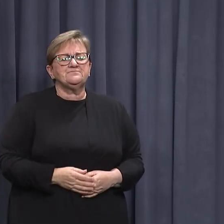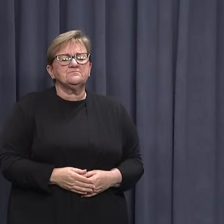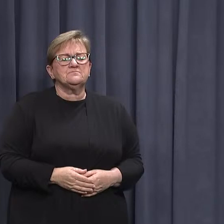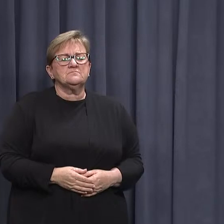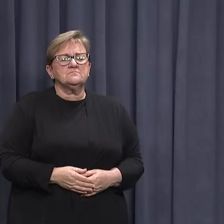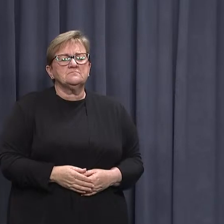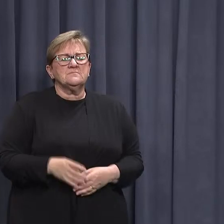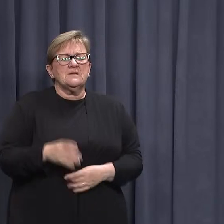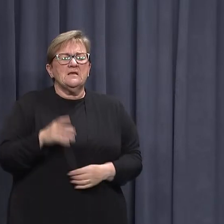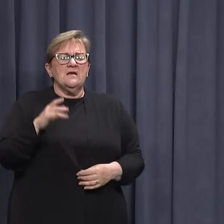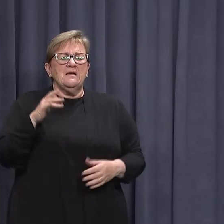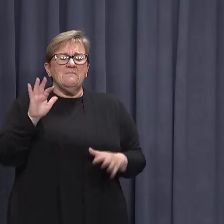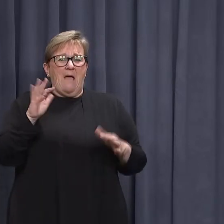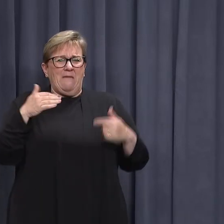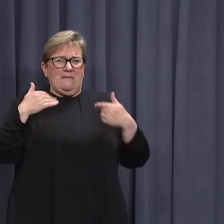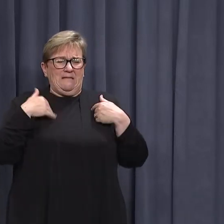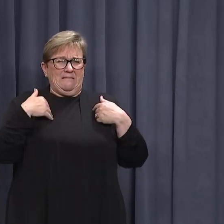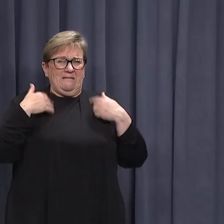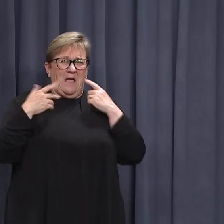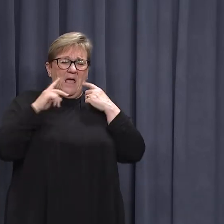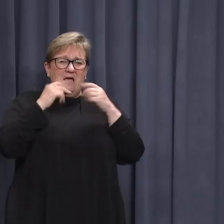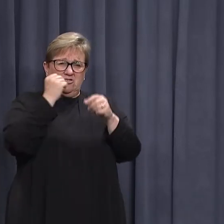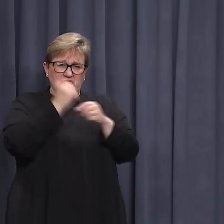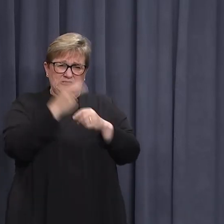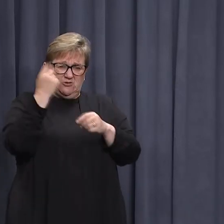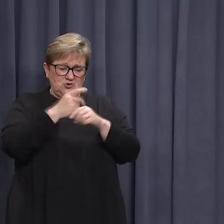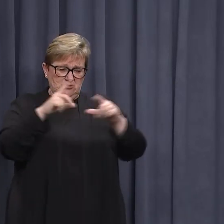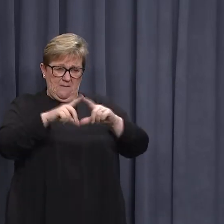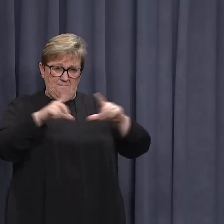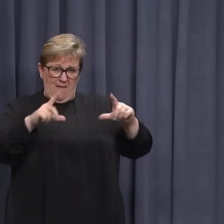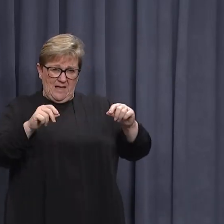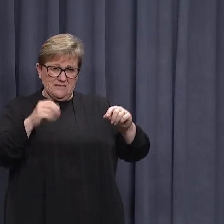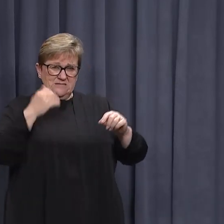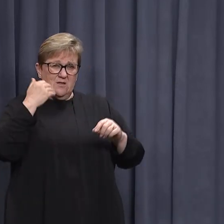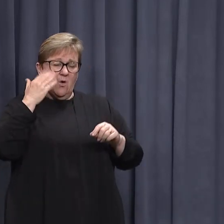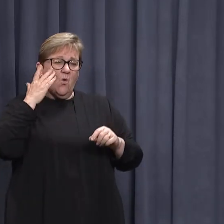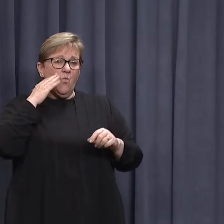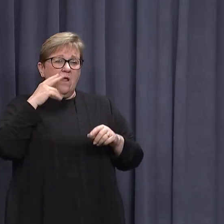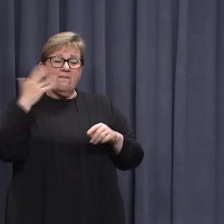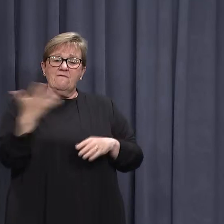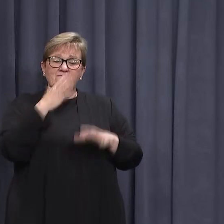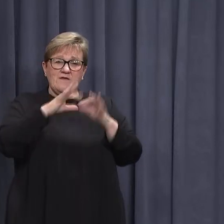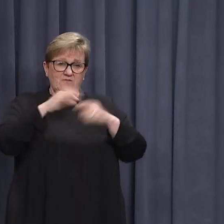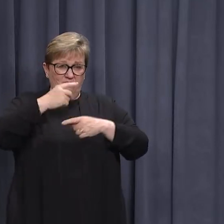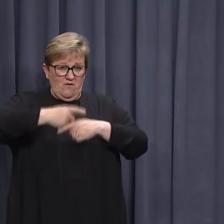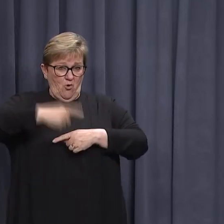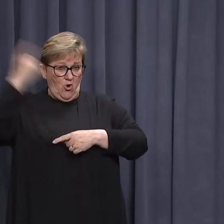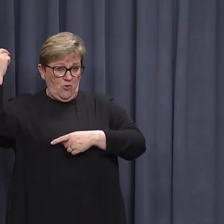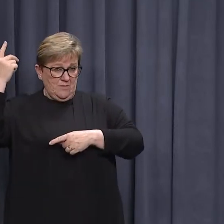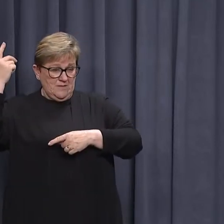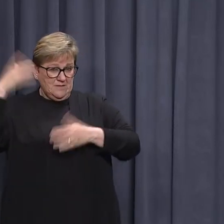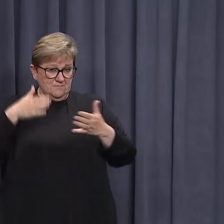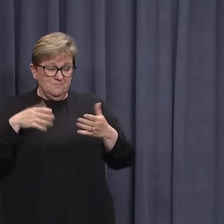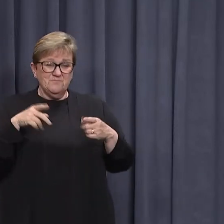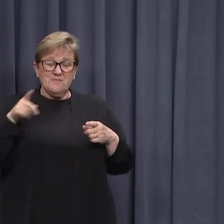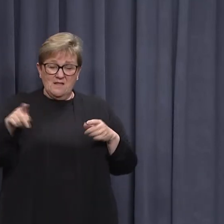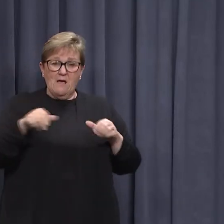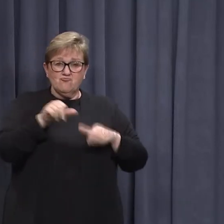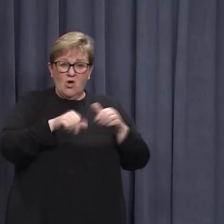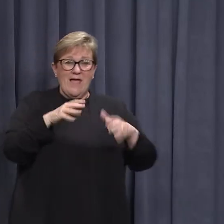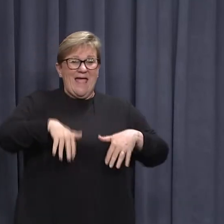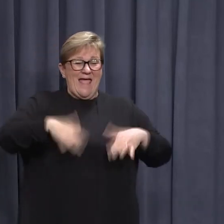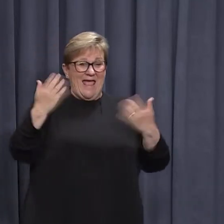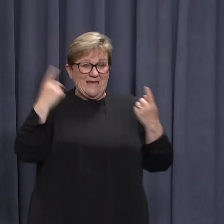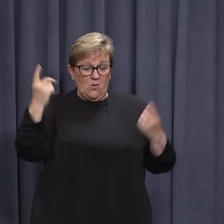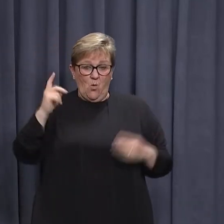maybe me here, but G2G passes once February 5 comes around, would it be an active process that anyone